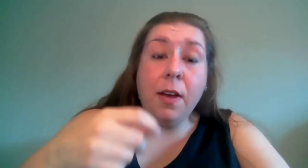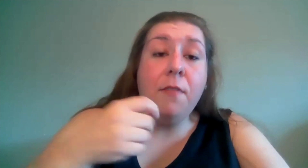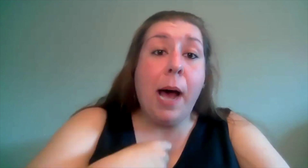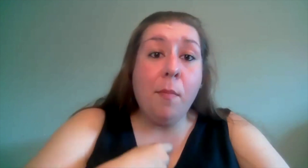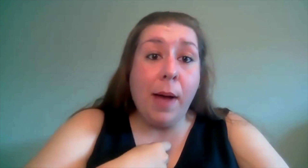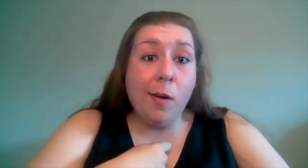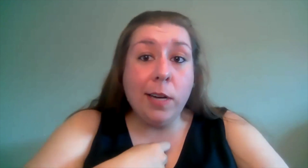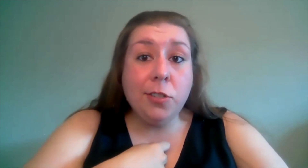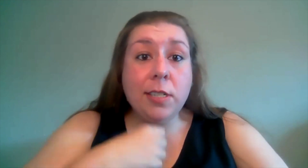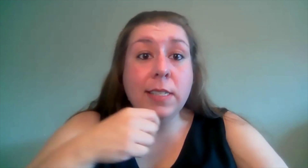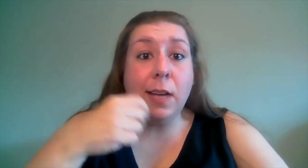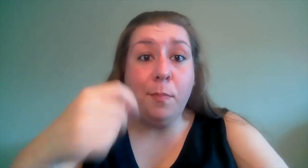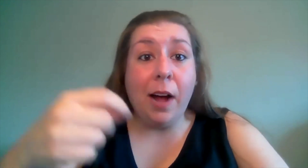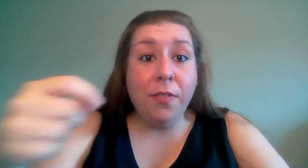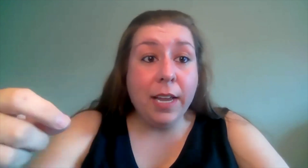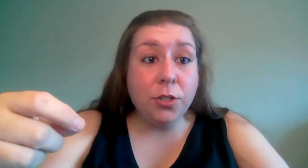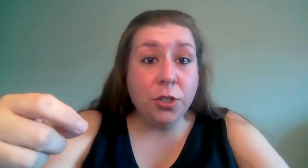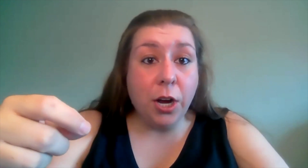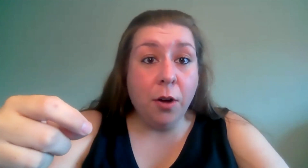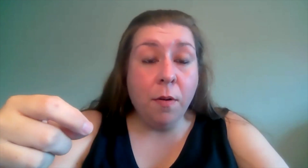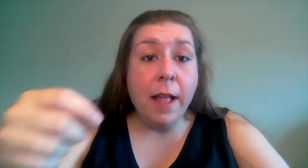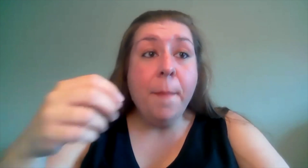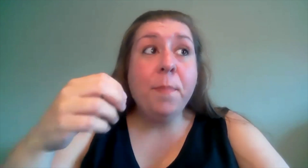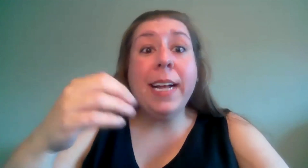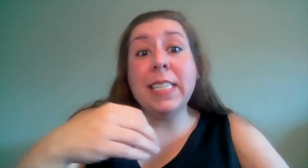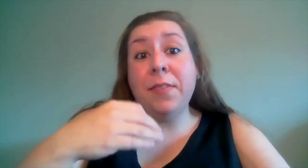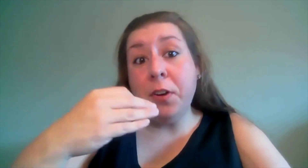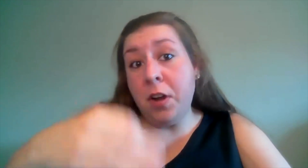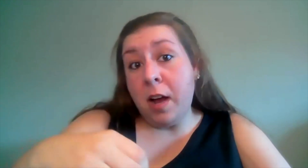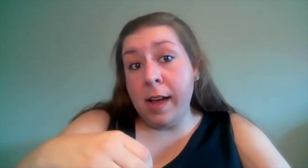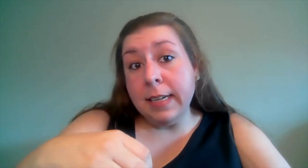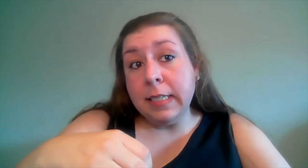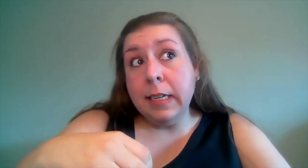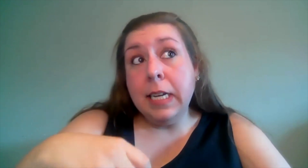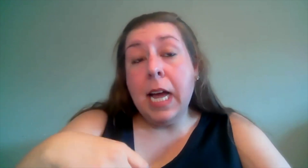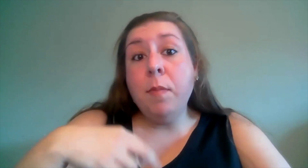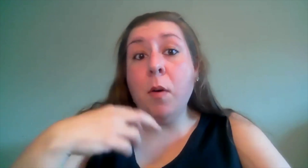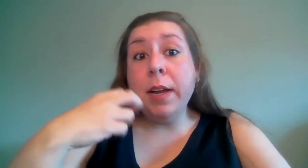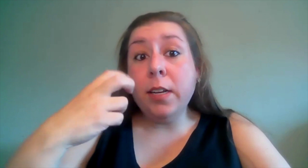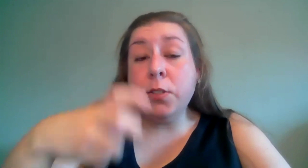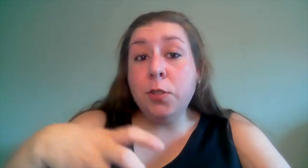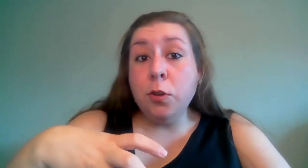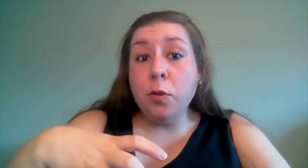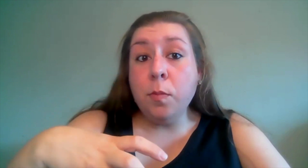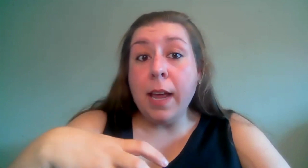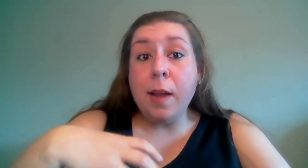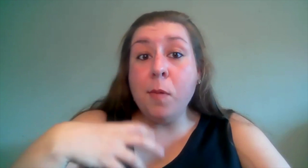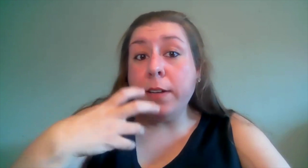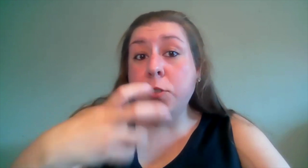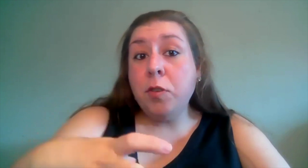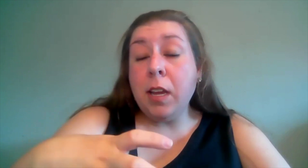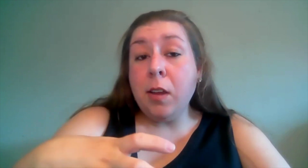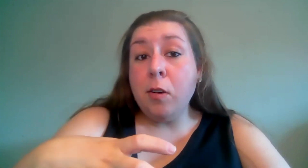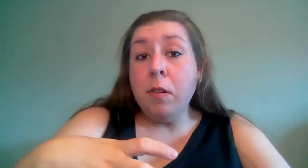about my questions about their show because if you're not i'm going to assume and i'm going to treat you